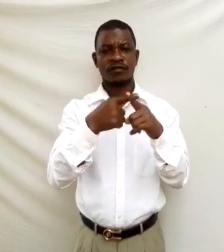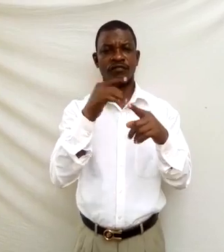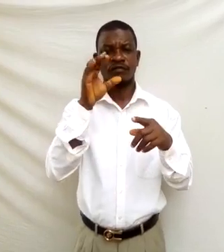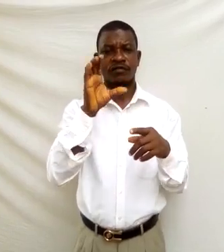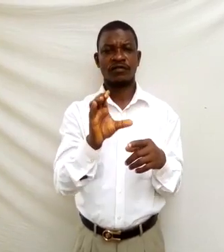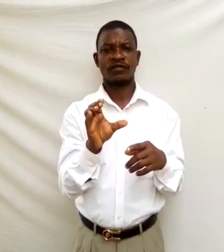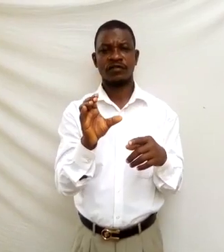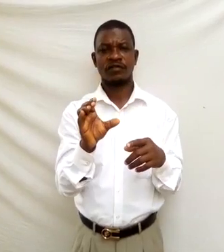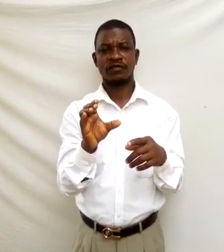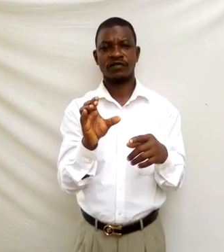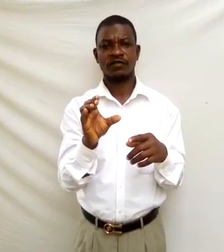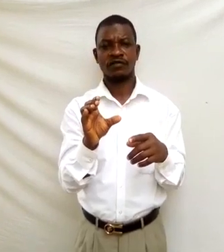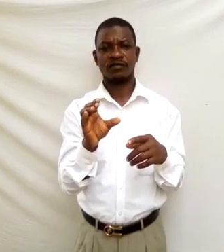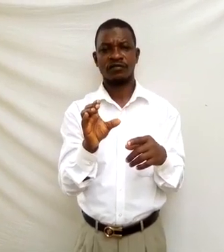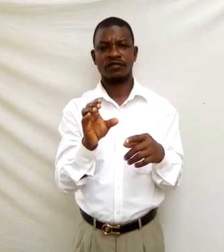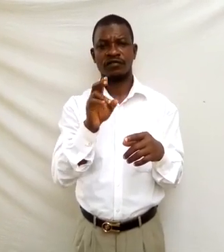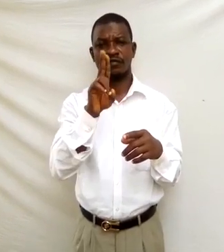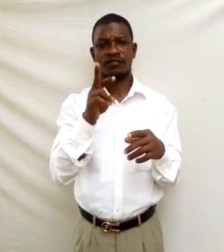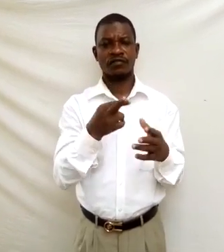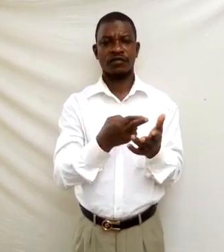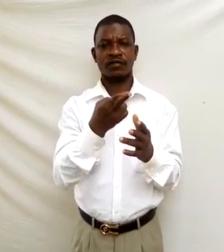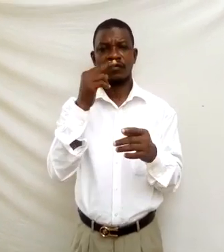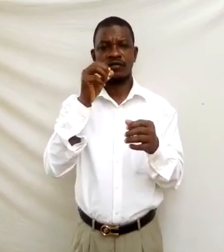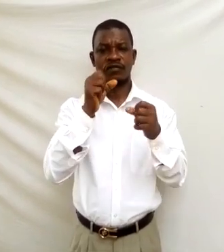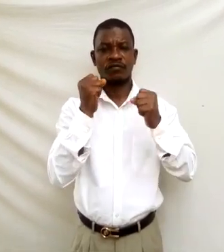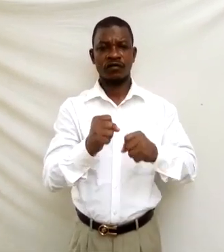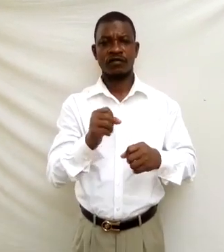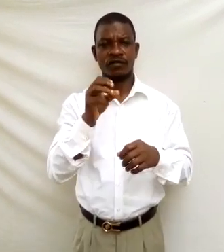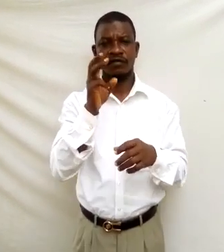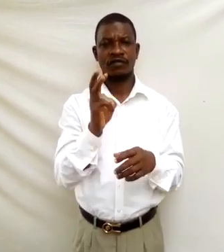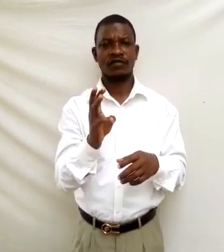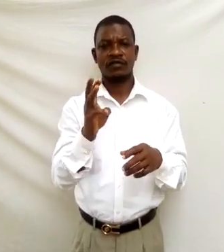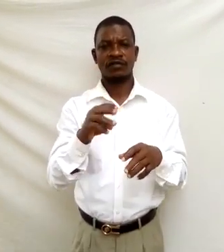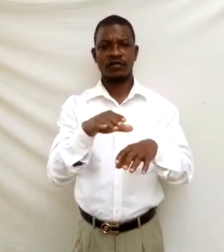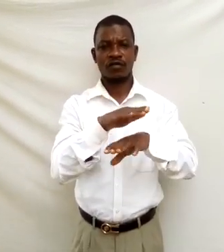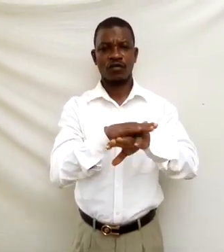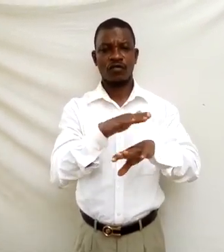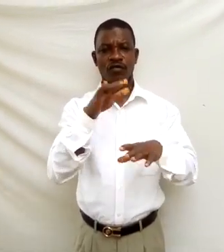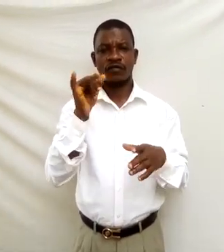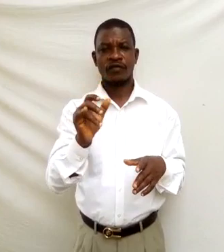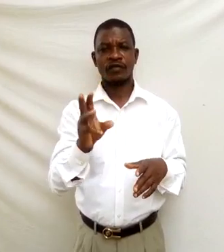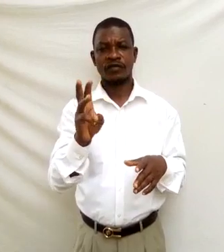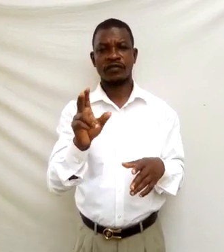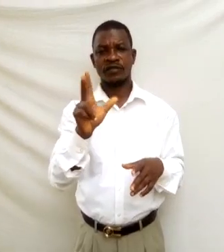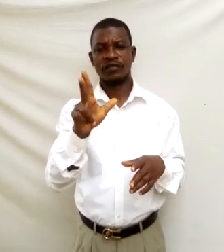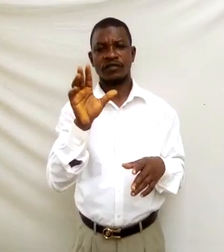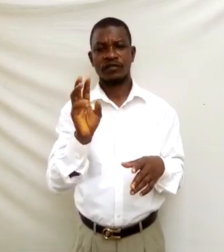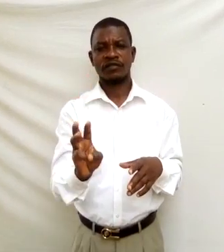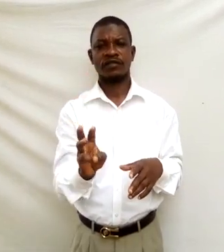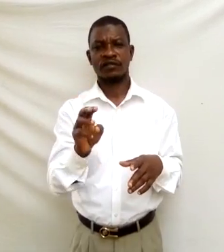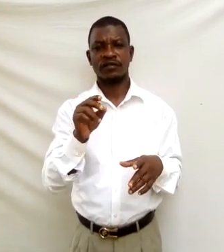u raised to power 6 over 36 plus c